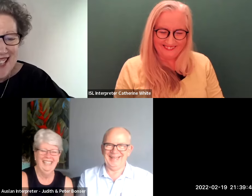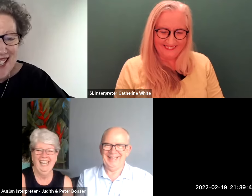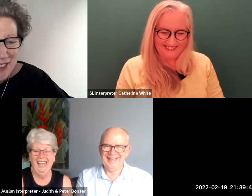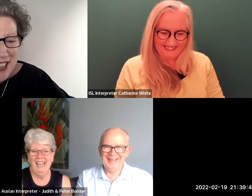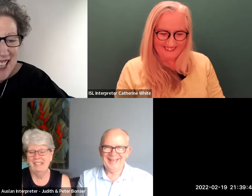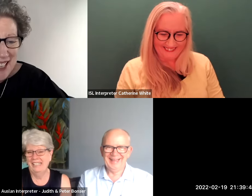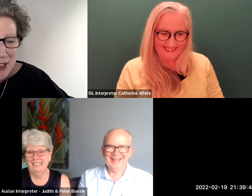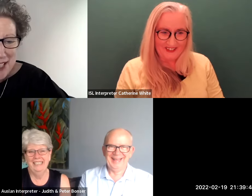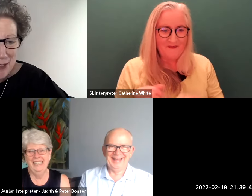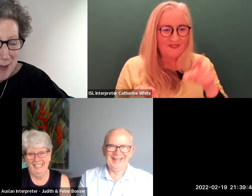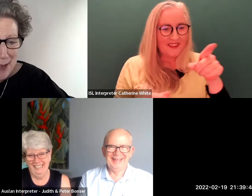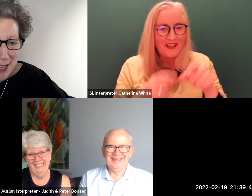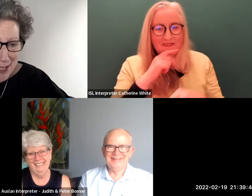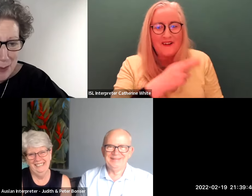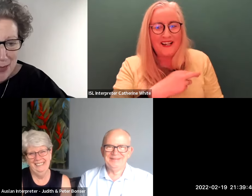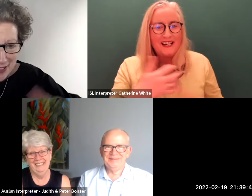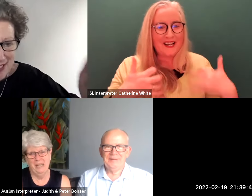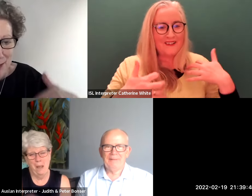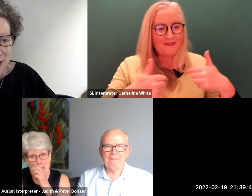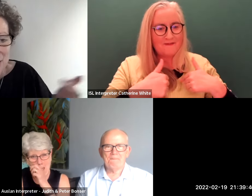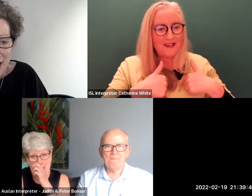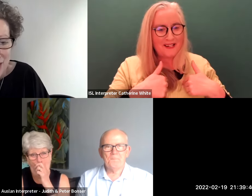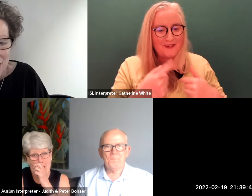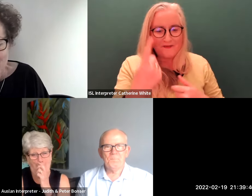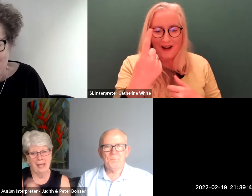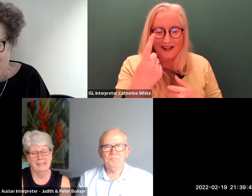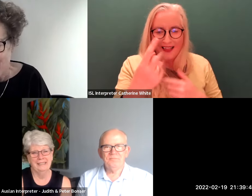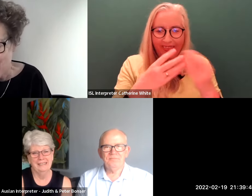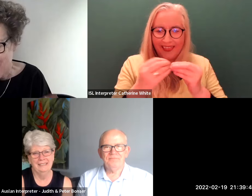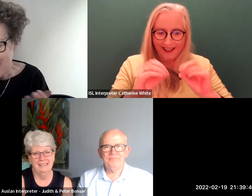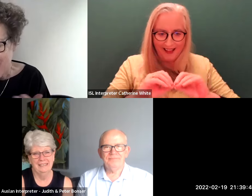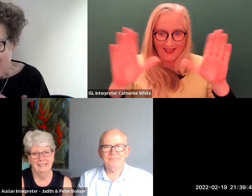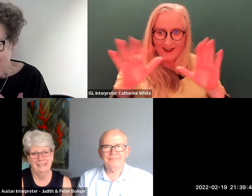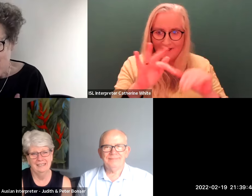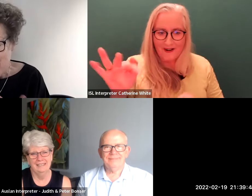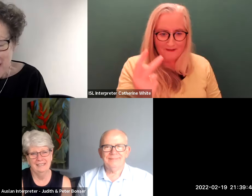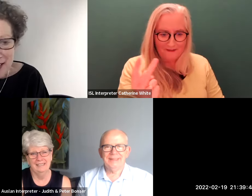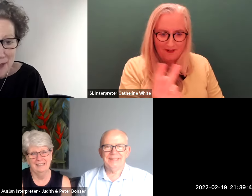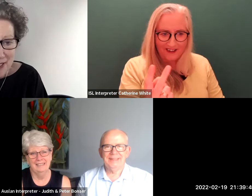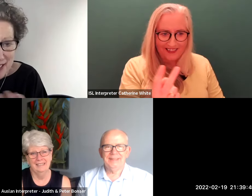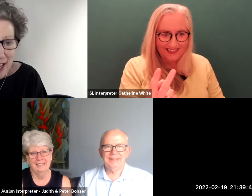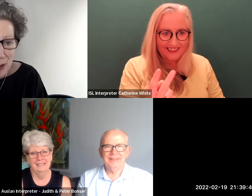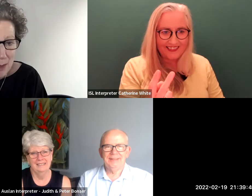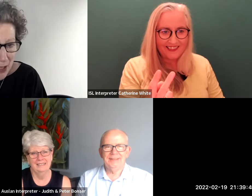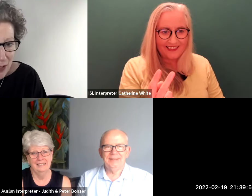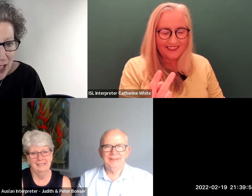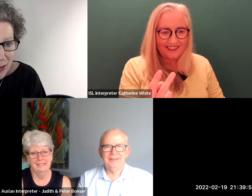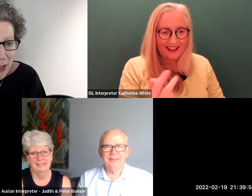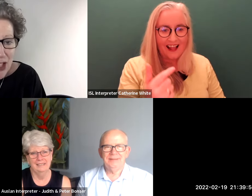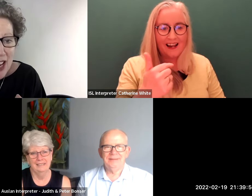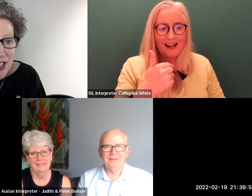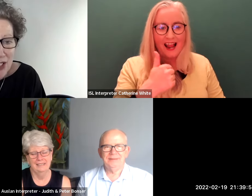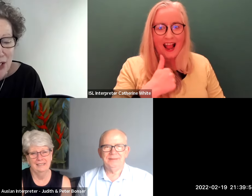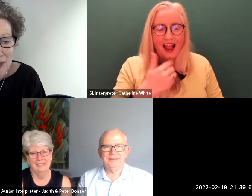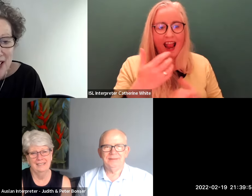it's it's really interesting for me because the one thing that's coming through very strongly and it's something i suppose i've now a much greater